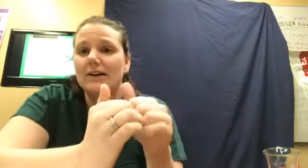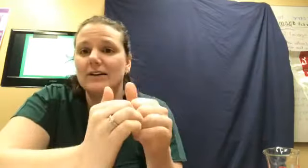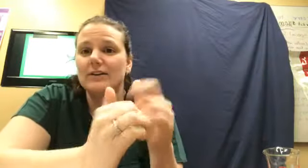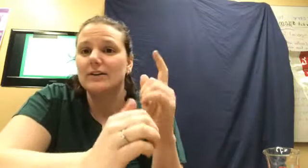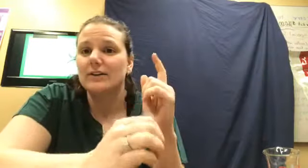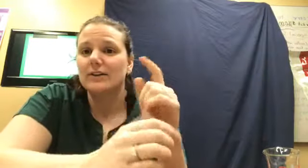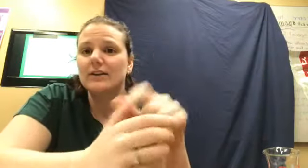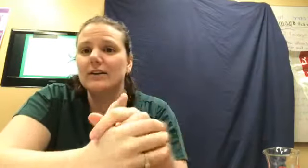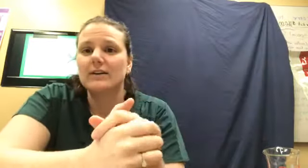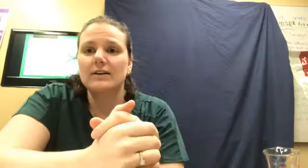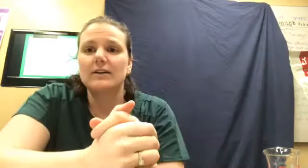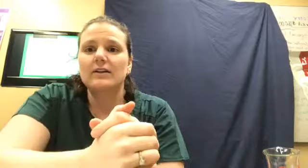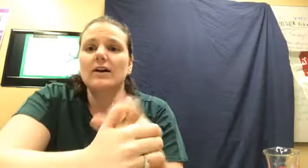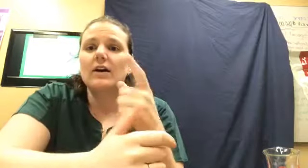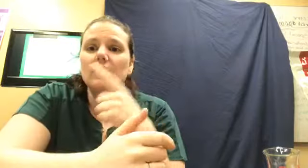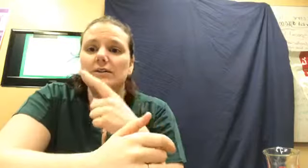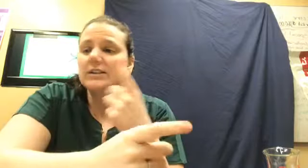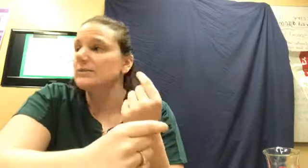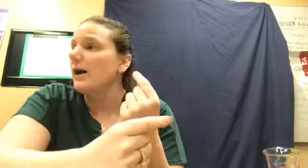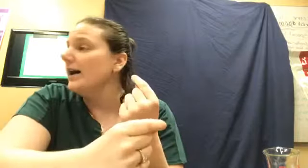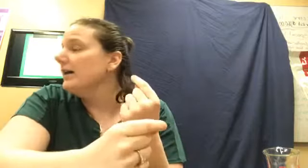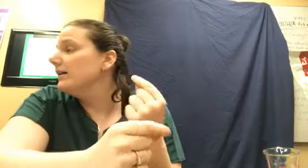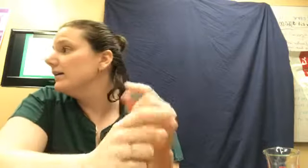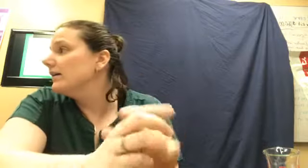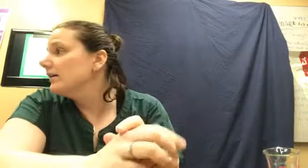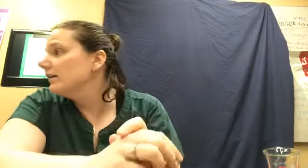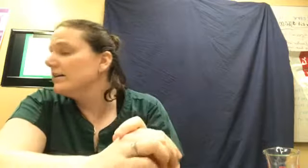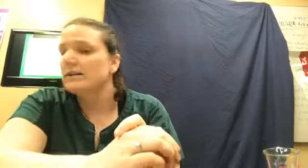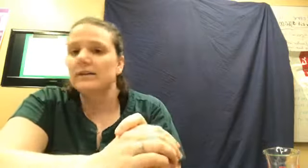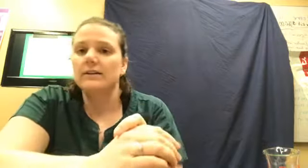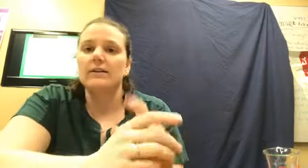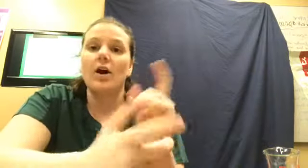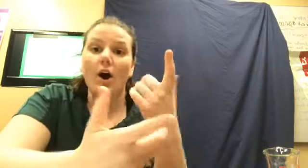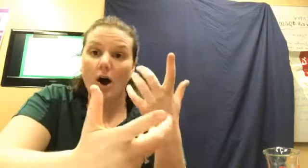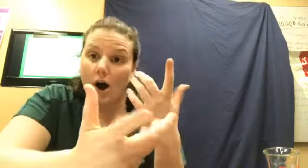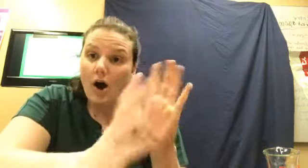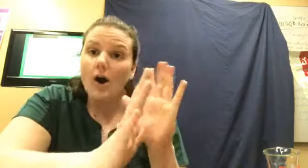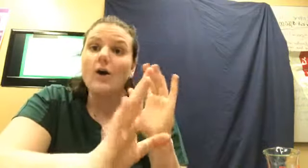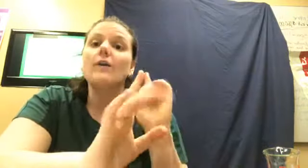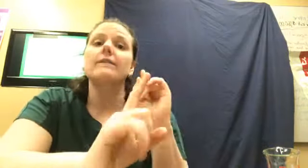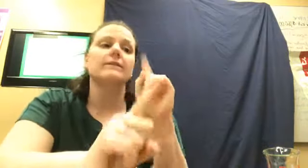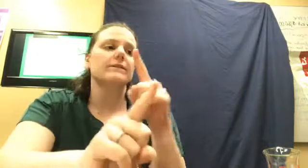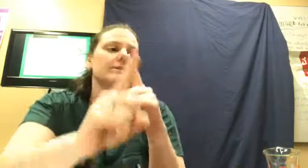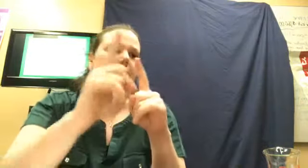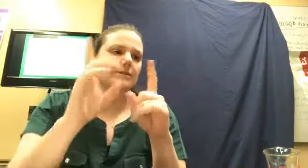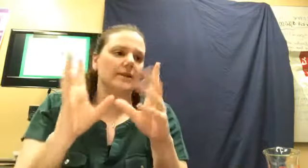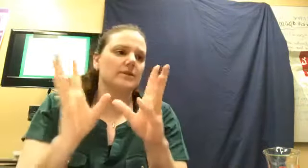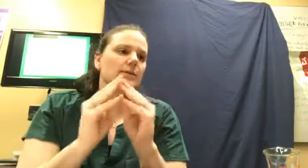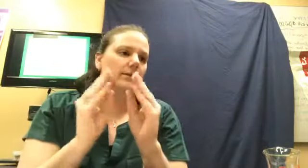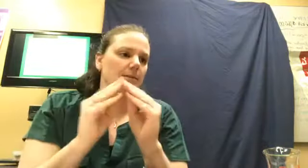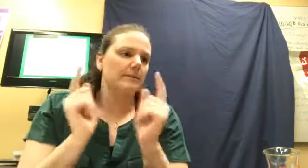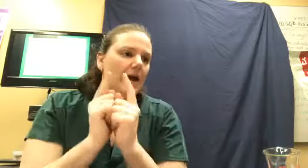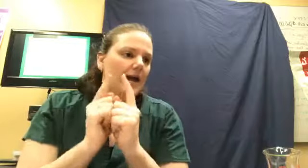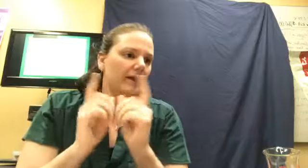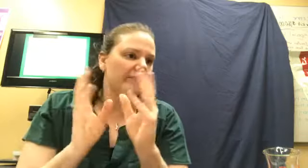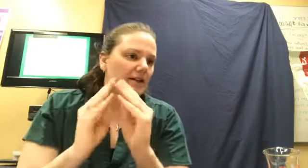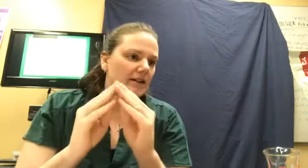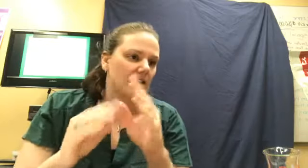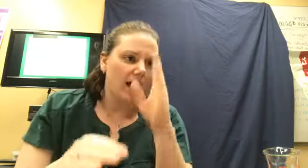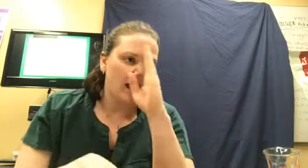did you- She's what? I think she's at the convention. Oh, met at convention. Hi!